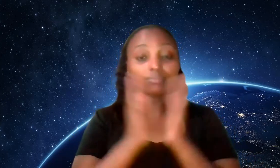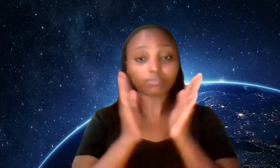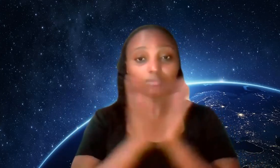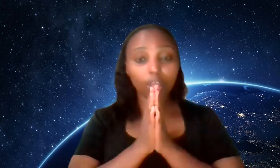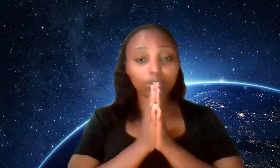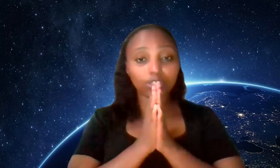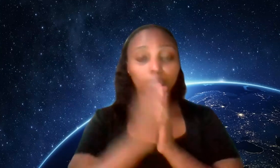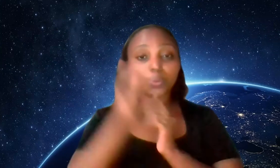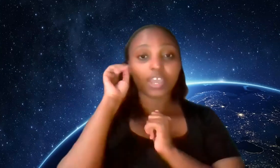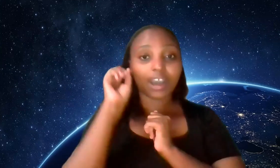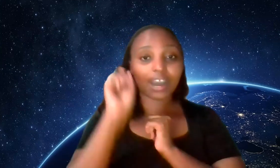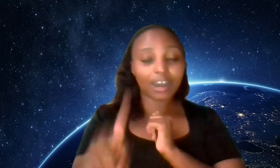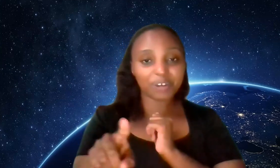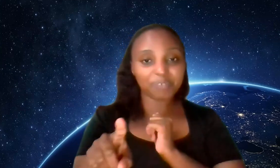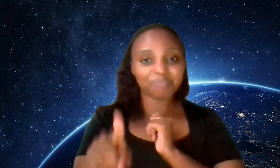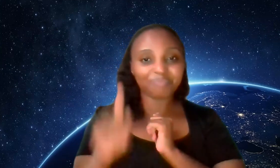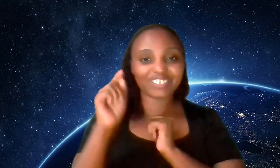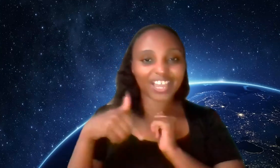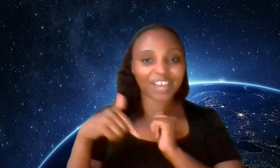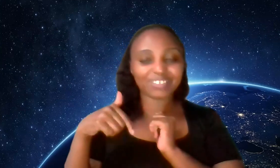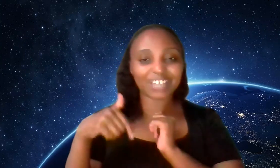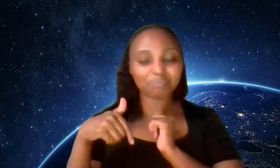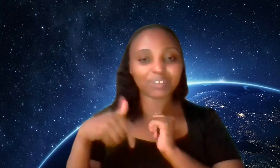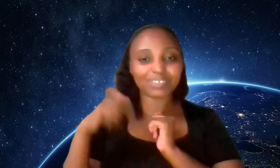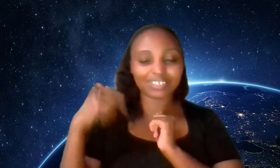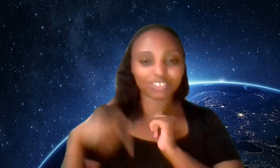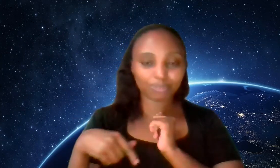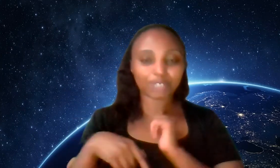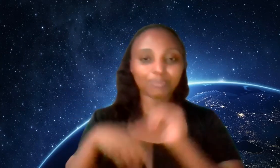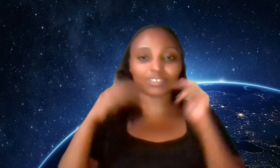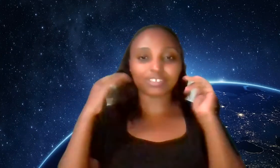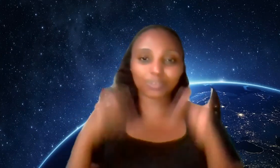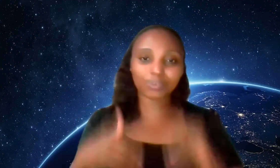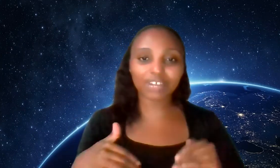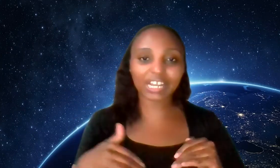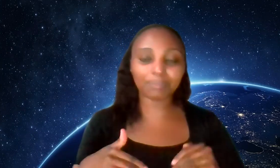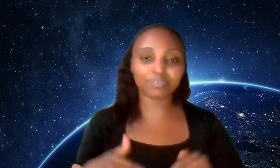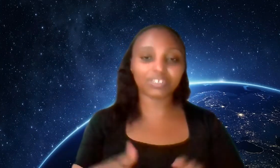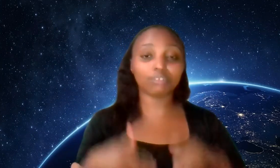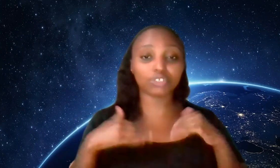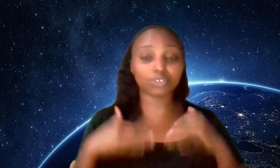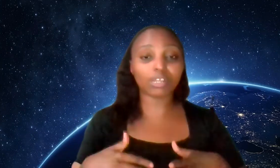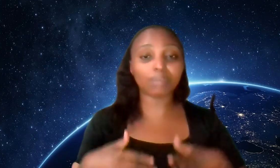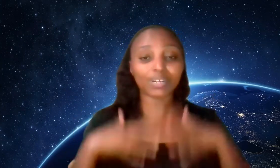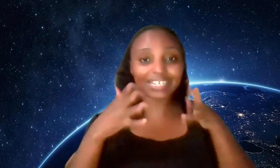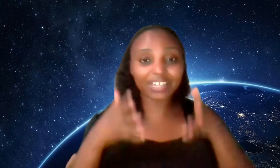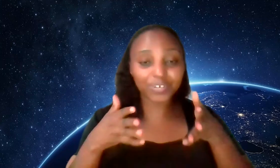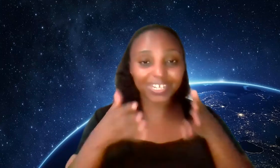also um check out down below in the description box the soul realignment which is all about clearing